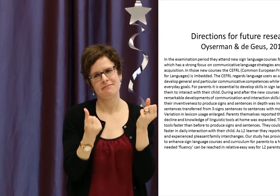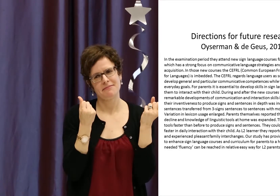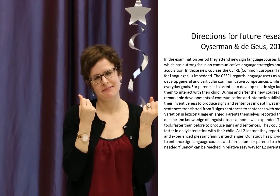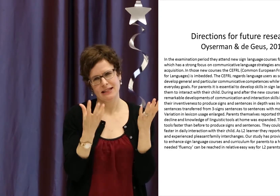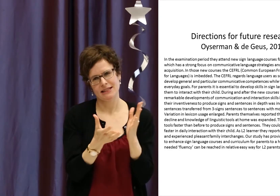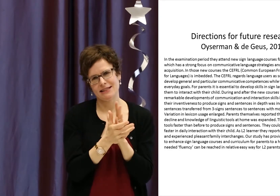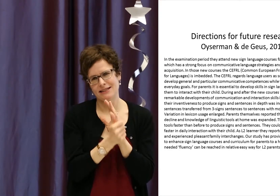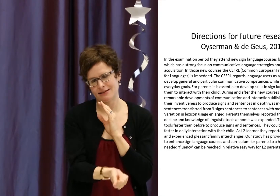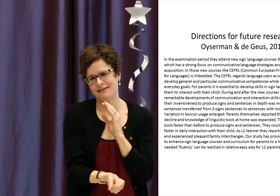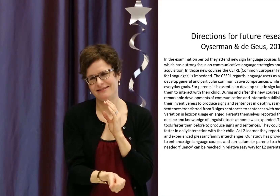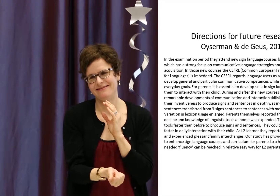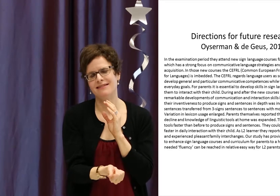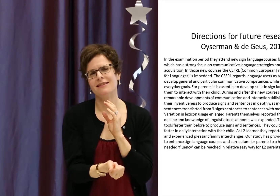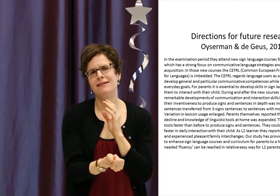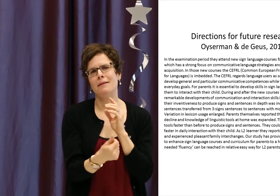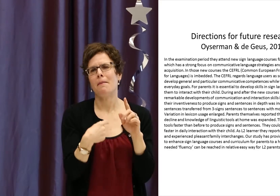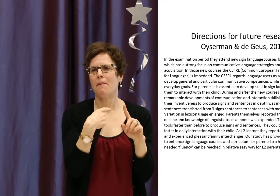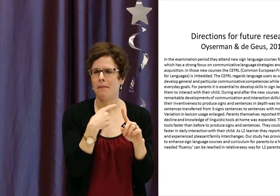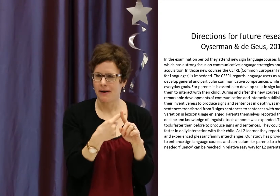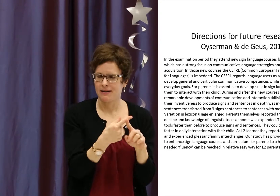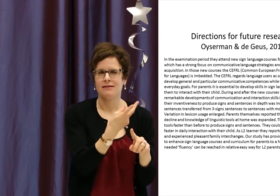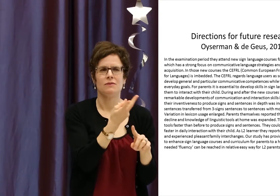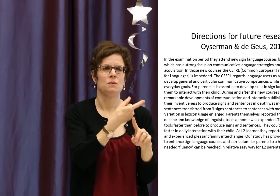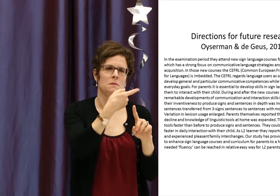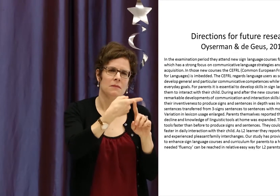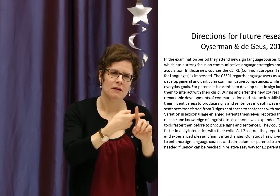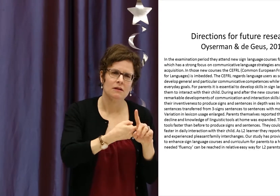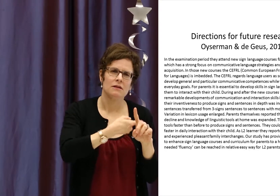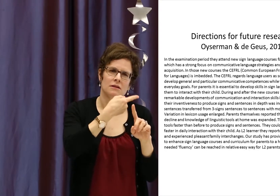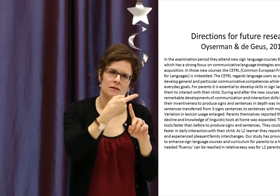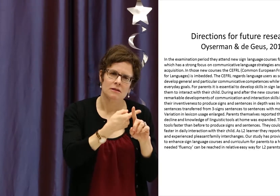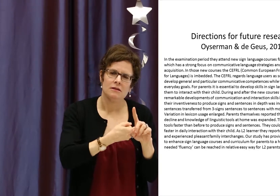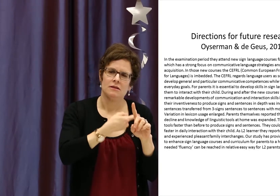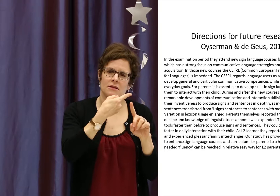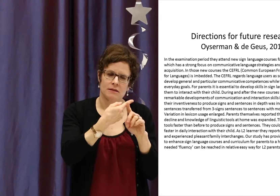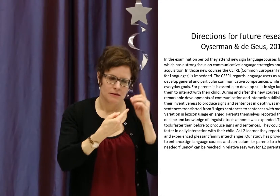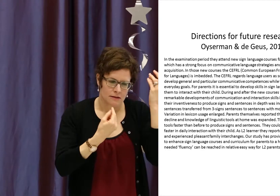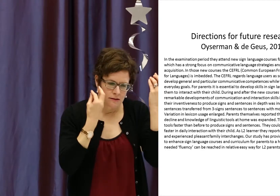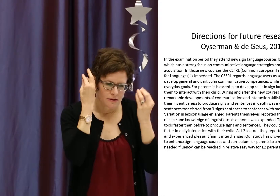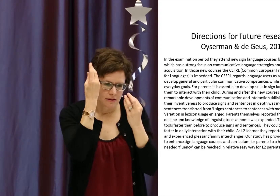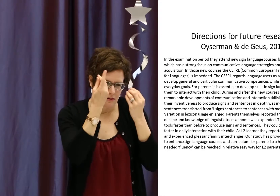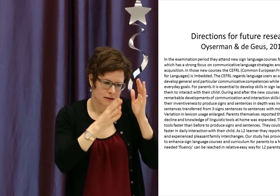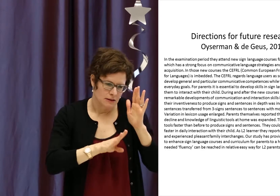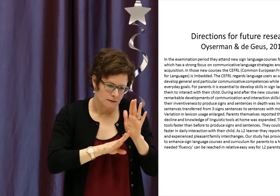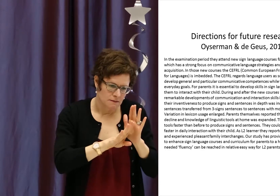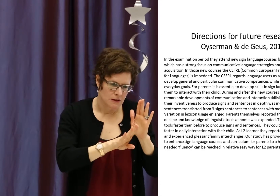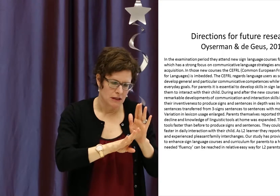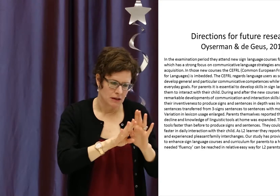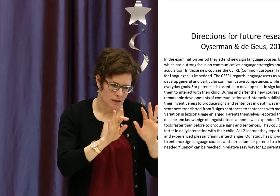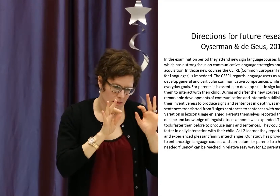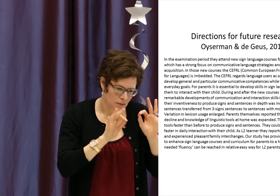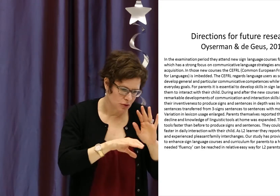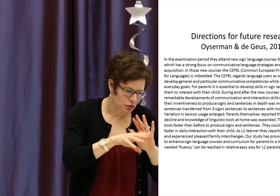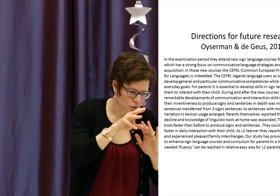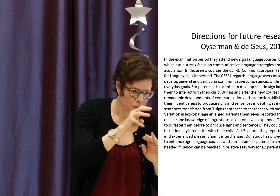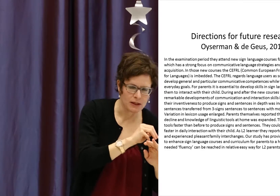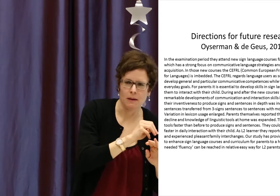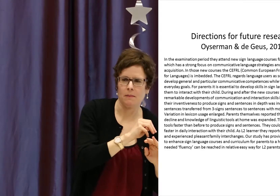Mathilde and Joni bring a number of skills to the table. Not to mention that the two of them had months upon months to